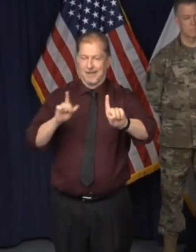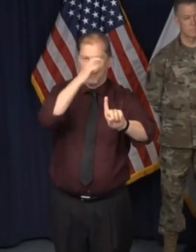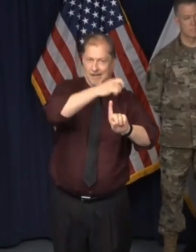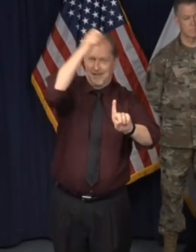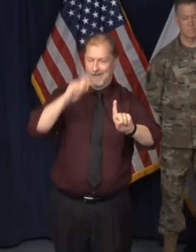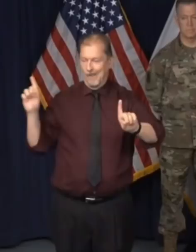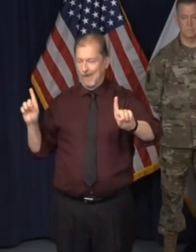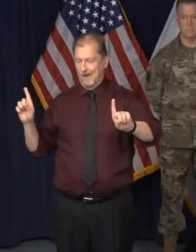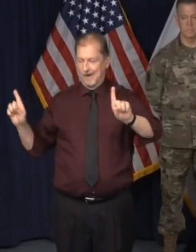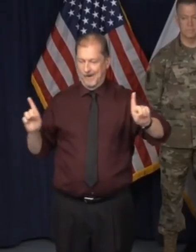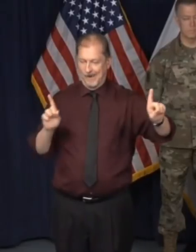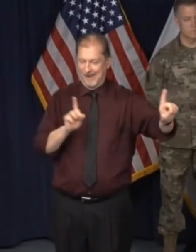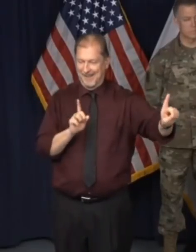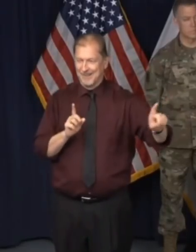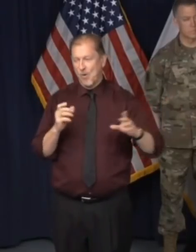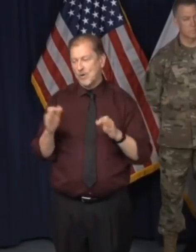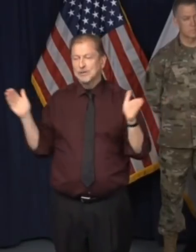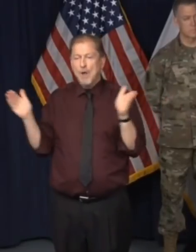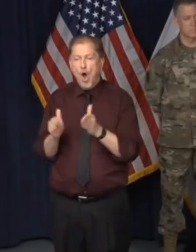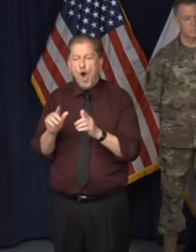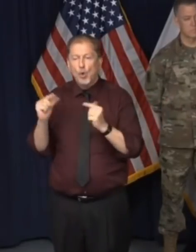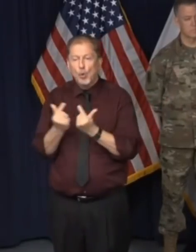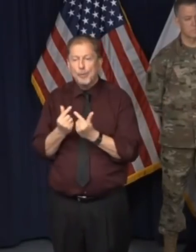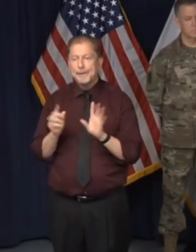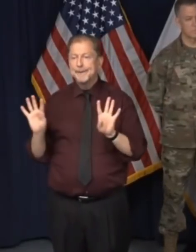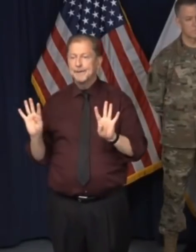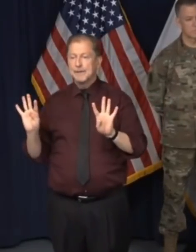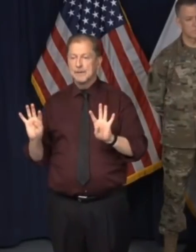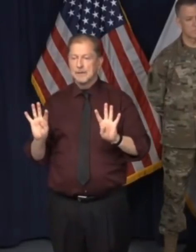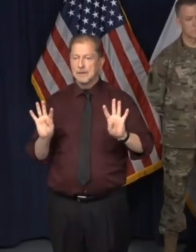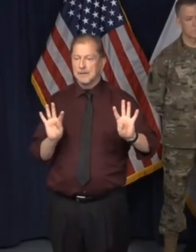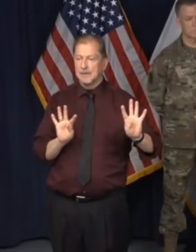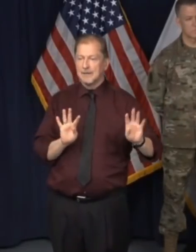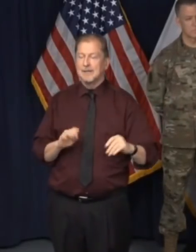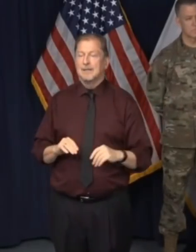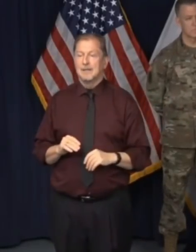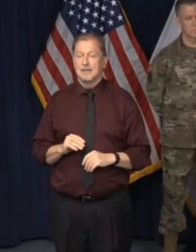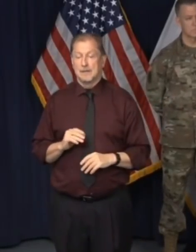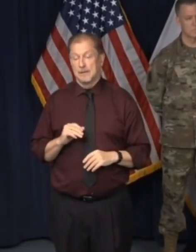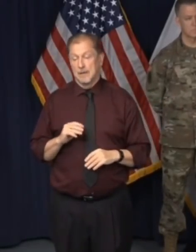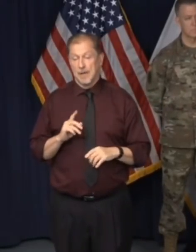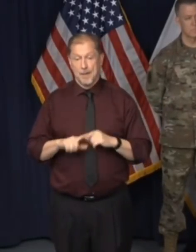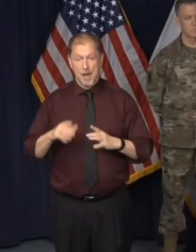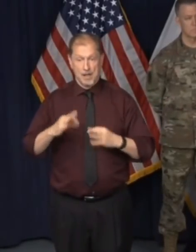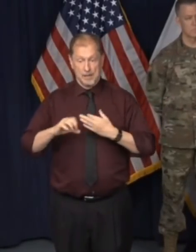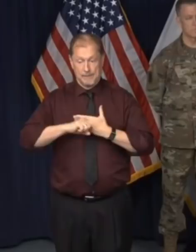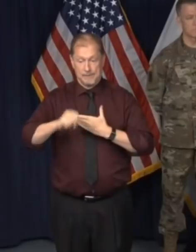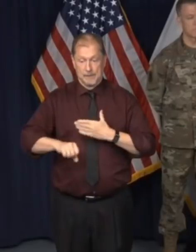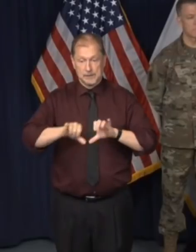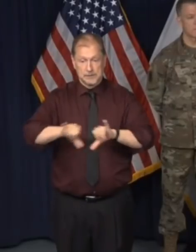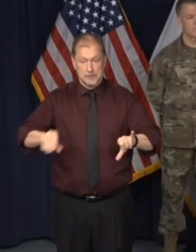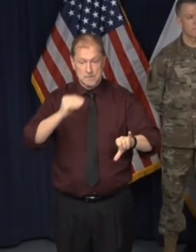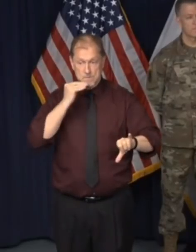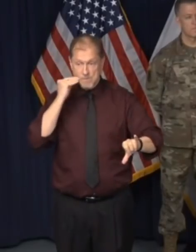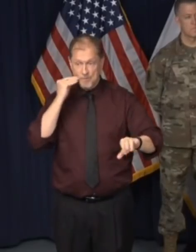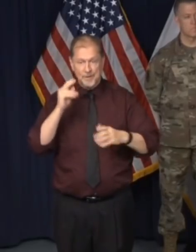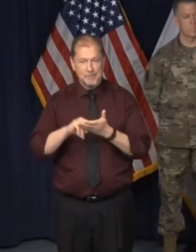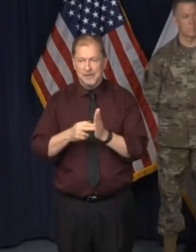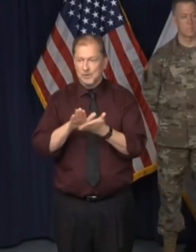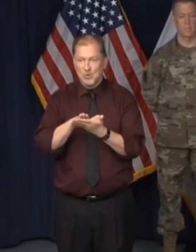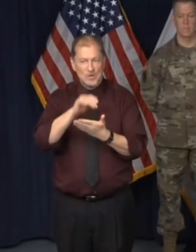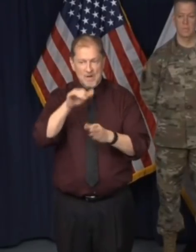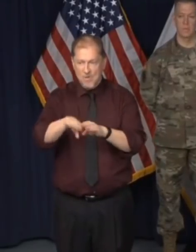you know, smaller group fashion. Um, and if the decision is made that we need to extend the stay at home and really keep people distance more so than